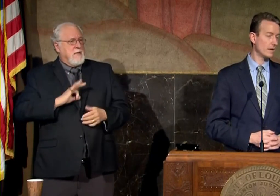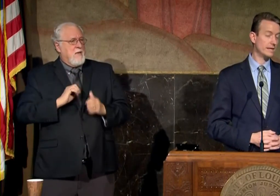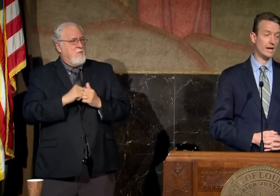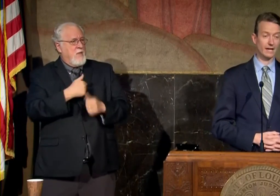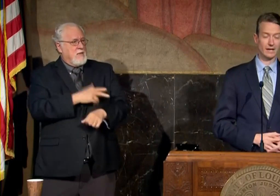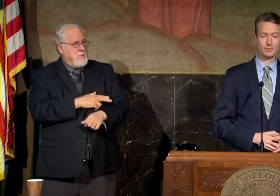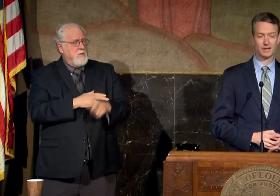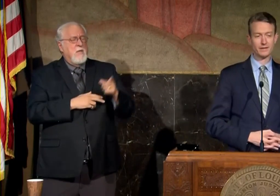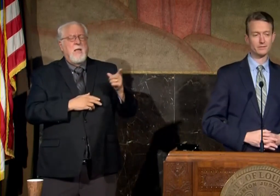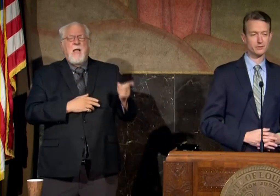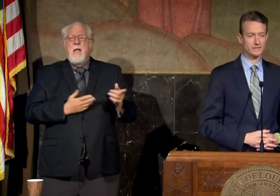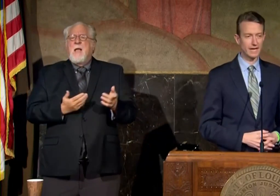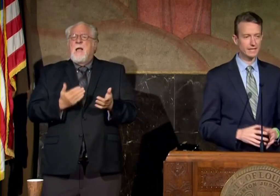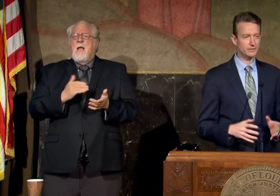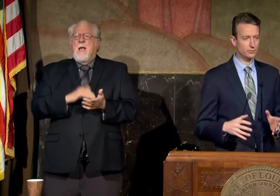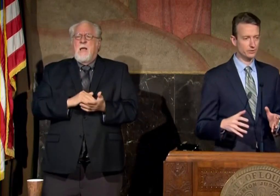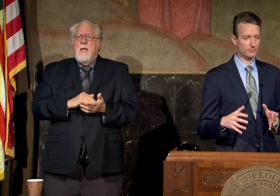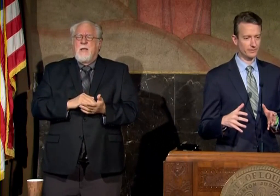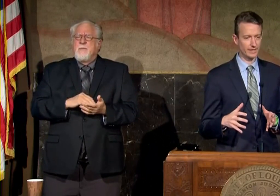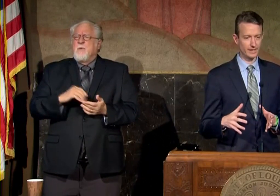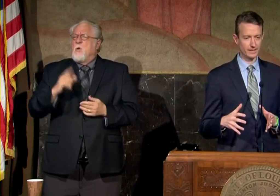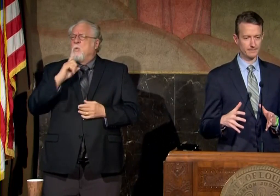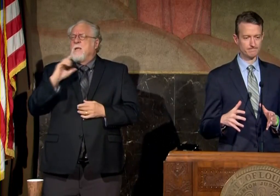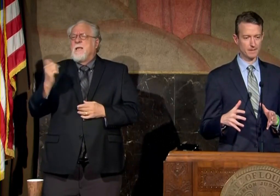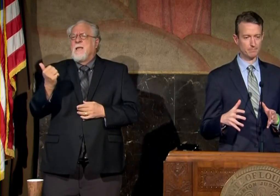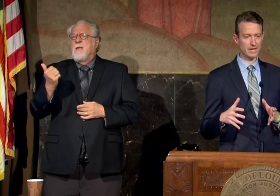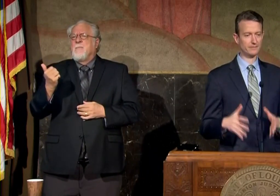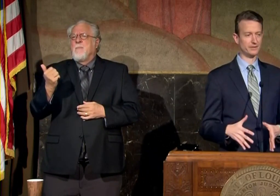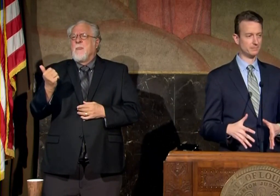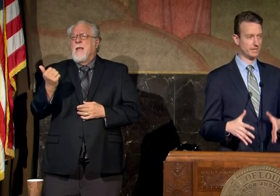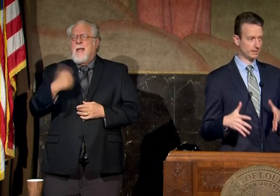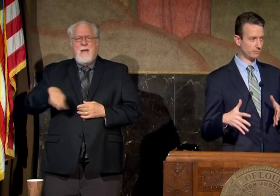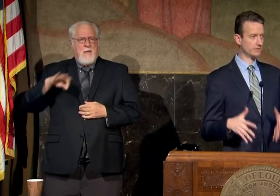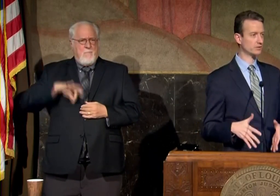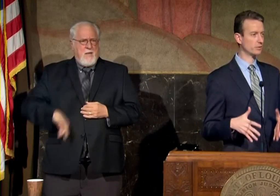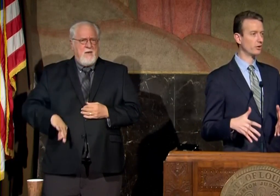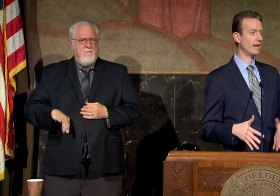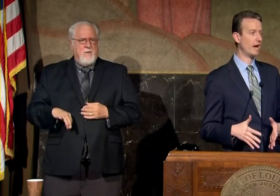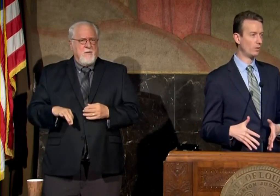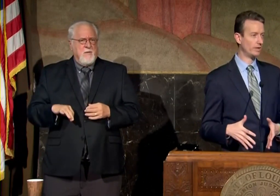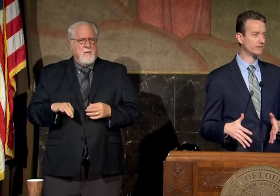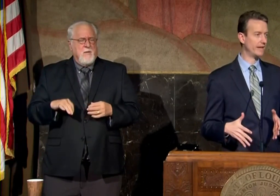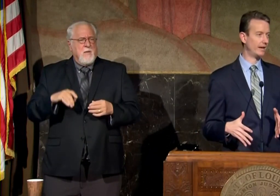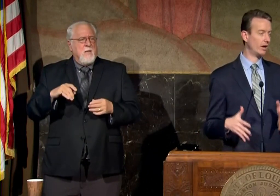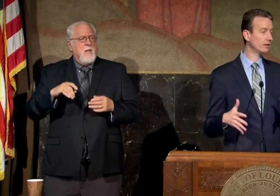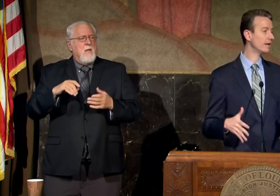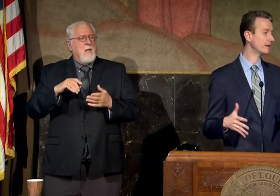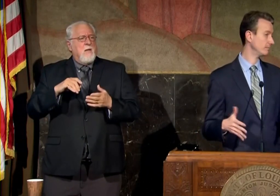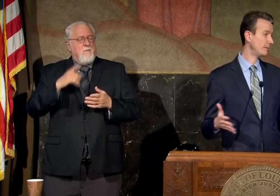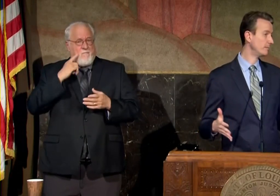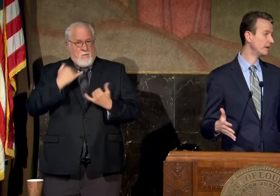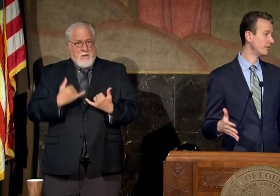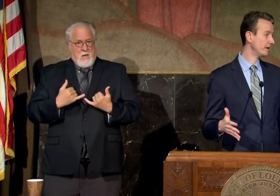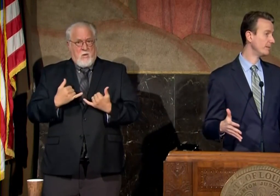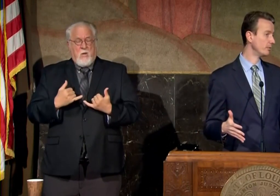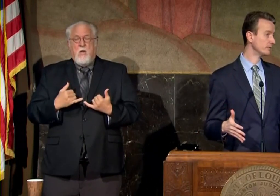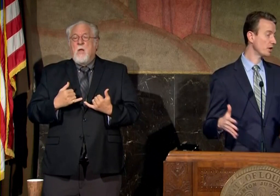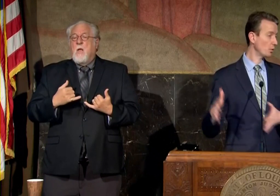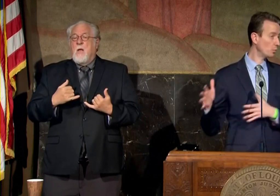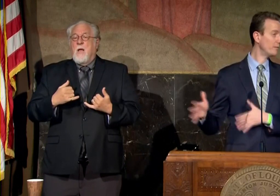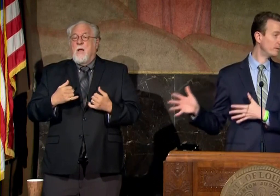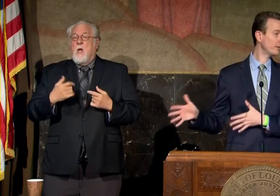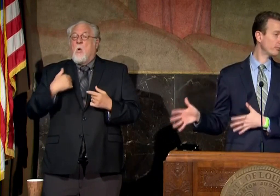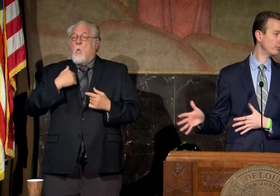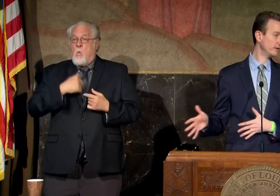yeah i mean i think if there's any sort of uh benefit to being in the position we are now it's that unlike maybe many of our neighbors